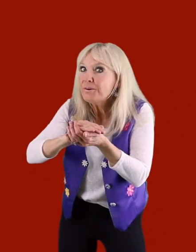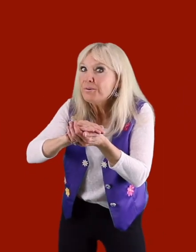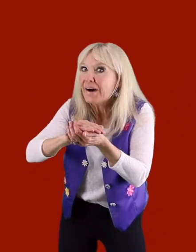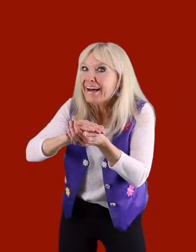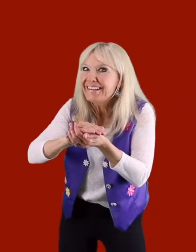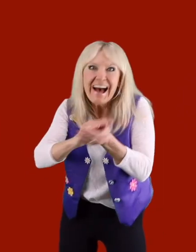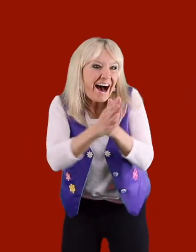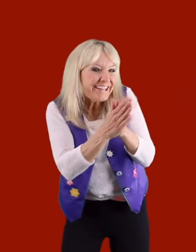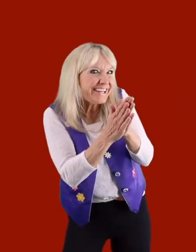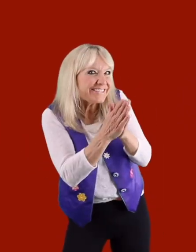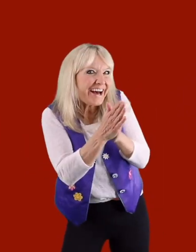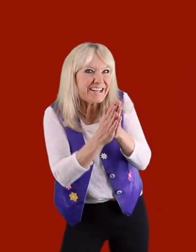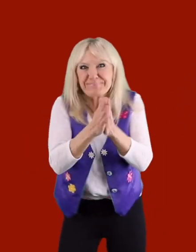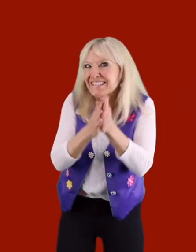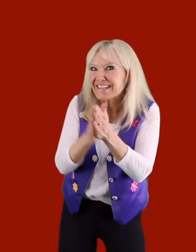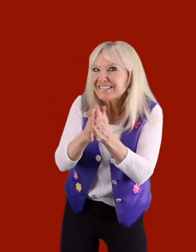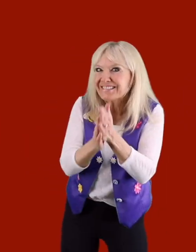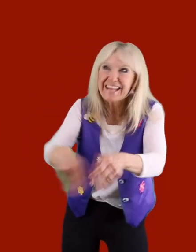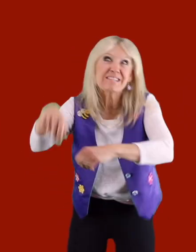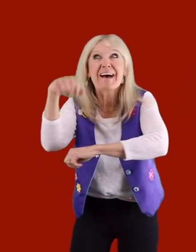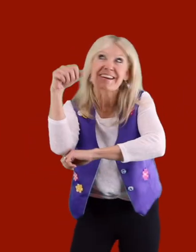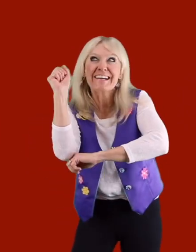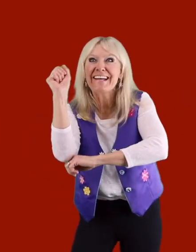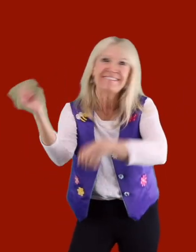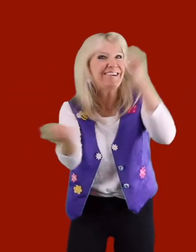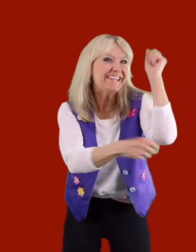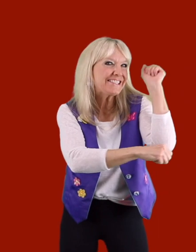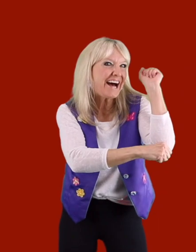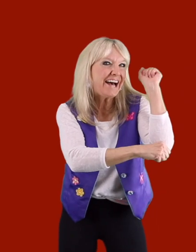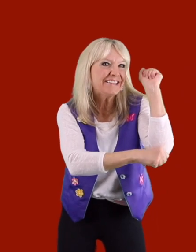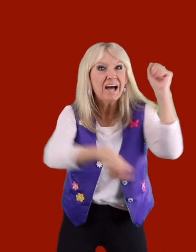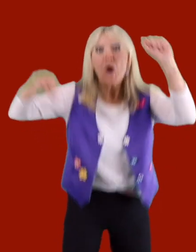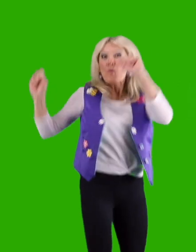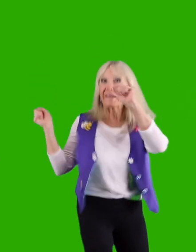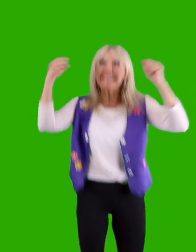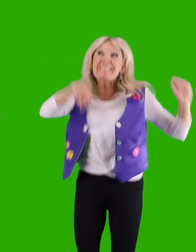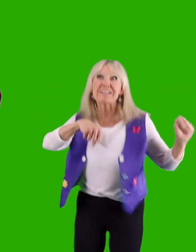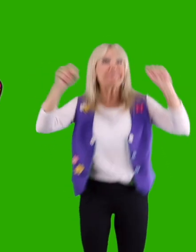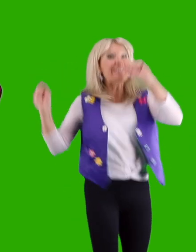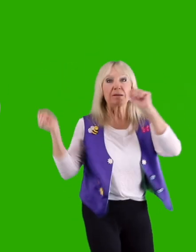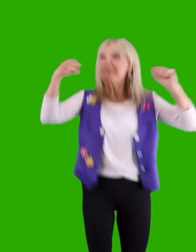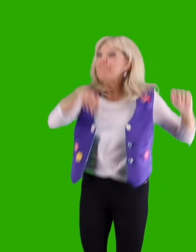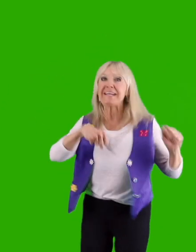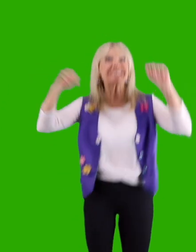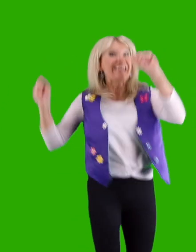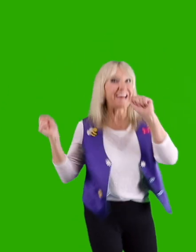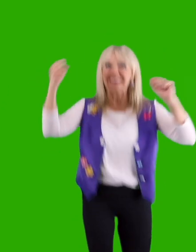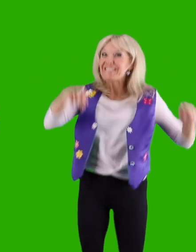a while. I'll heat right up and start to dance in my rock and roll in style. We're little jumping, jumping beans. Now it's